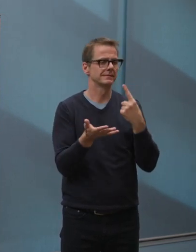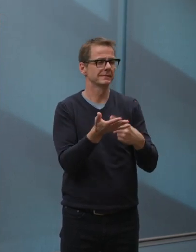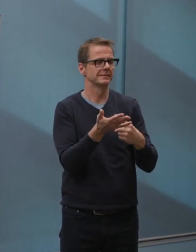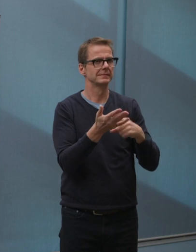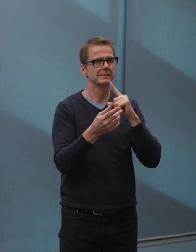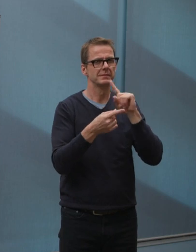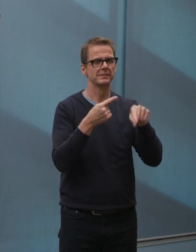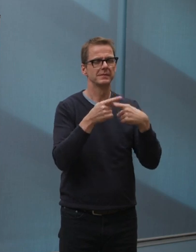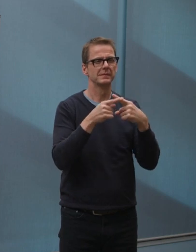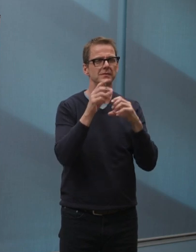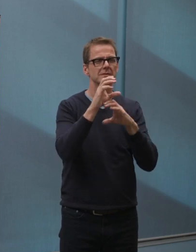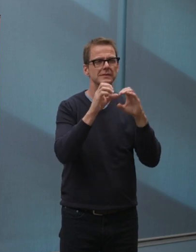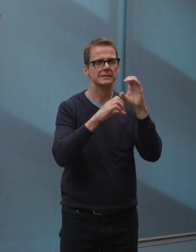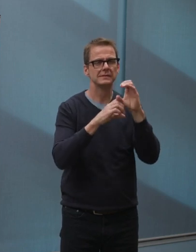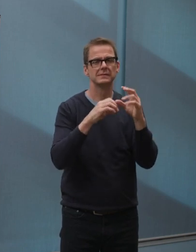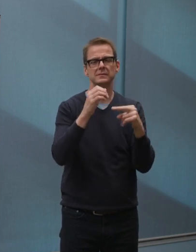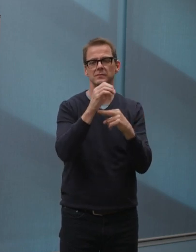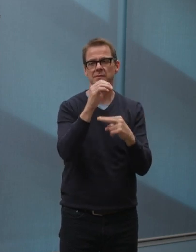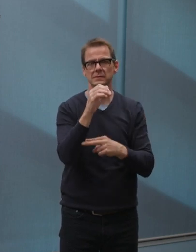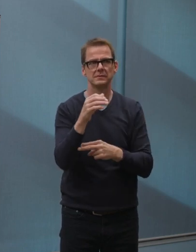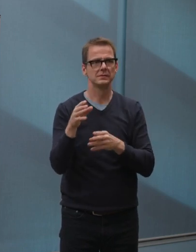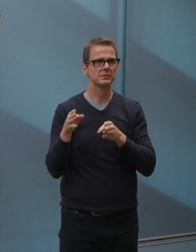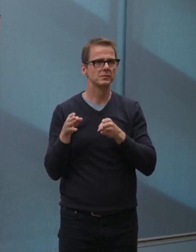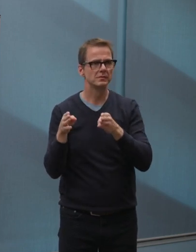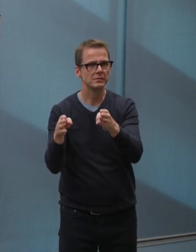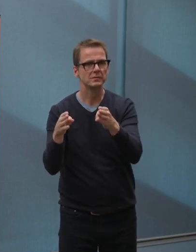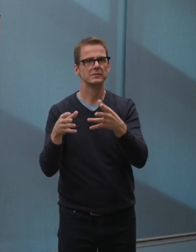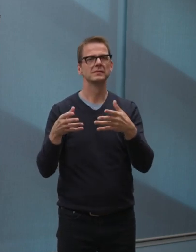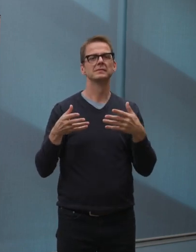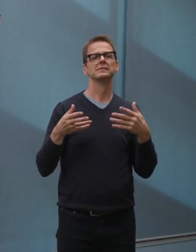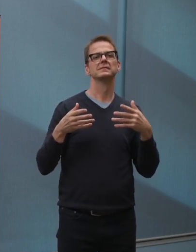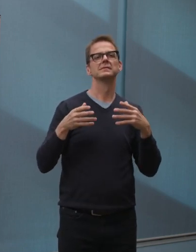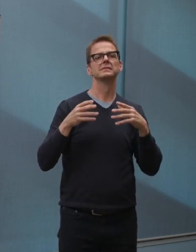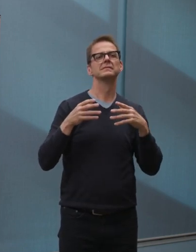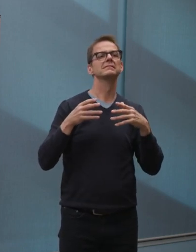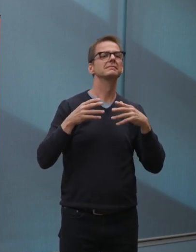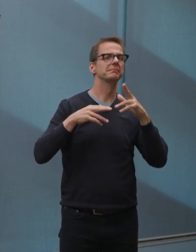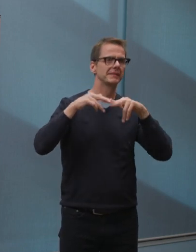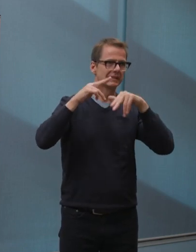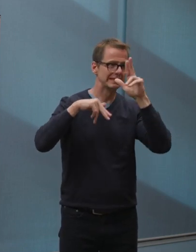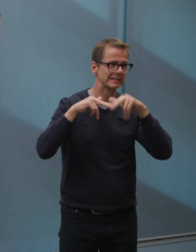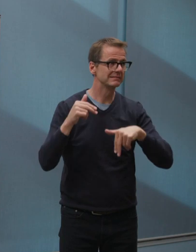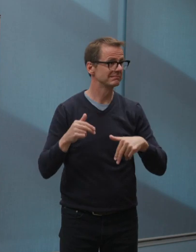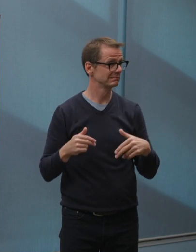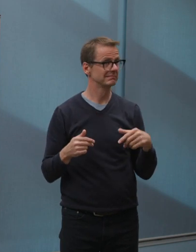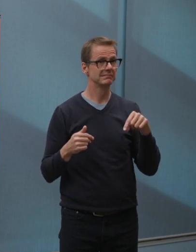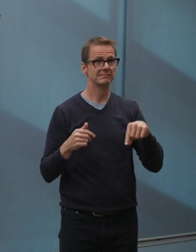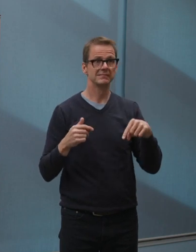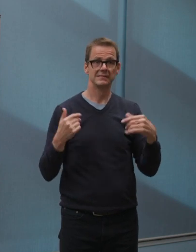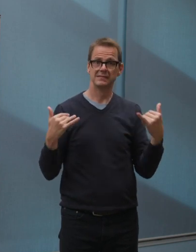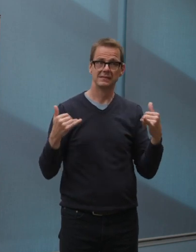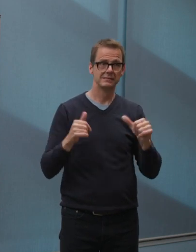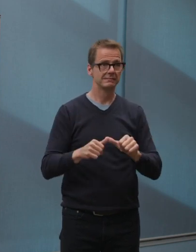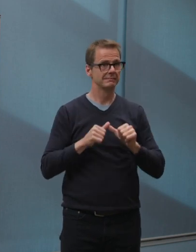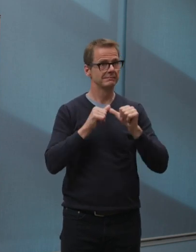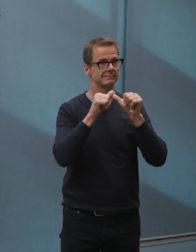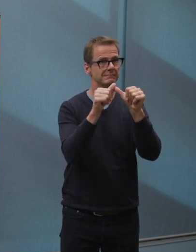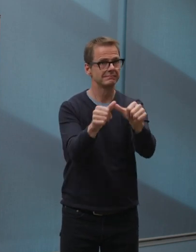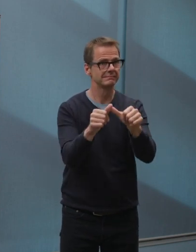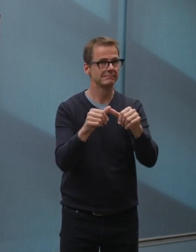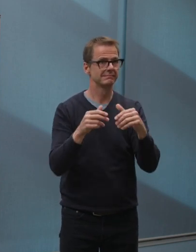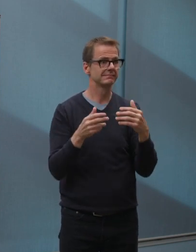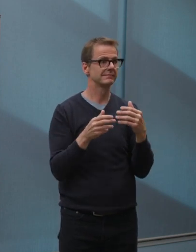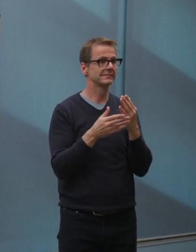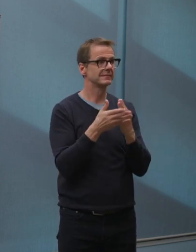time. And in fact, now is the best time to get some of this work done while some facilities are closed and when roads are less busy. And